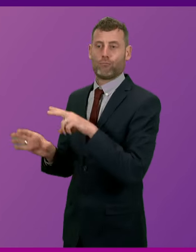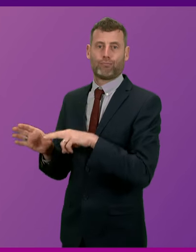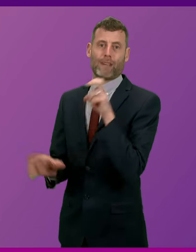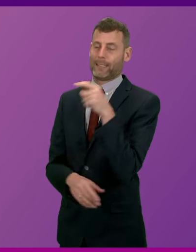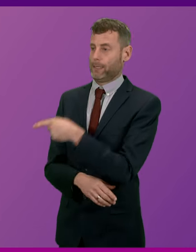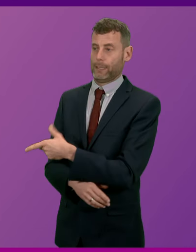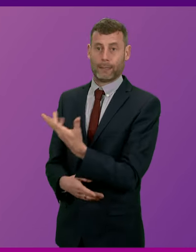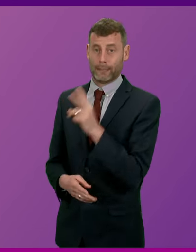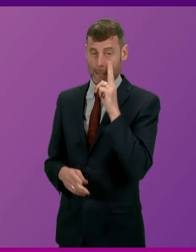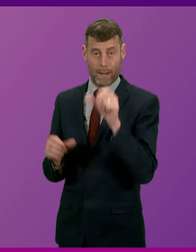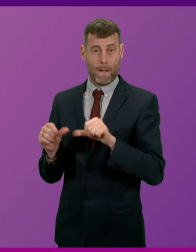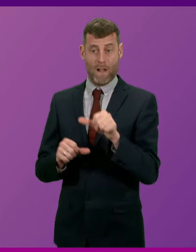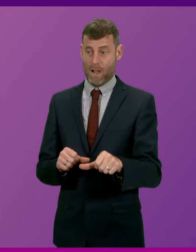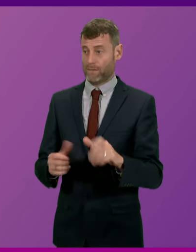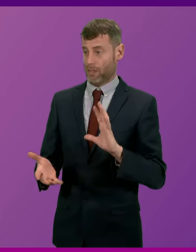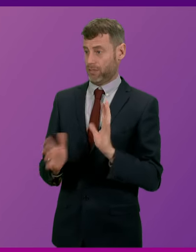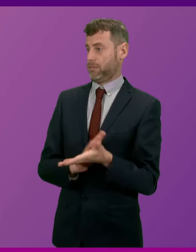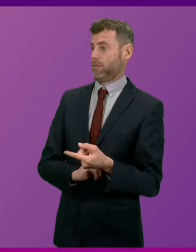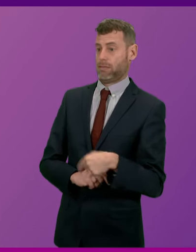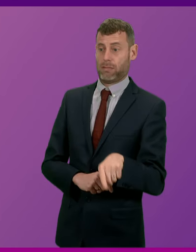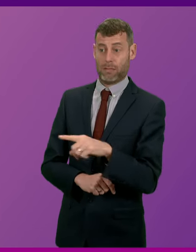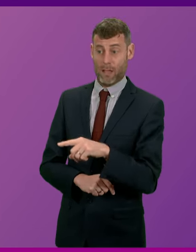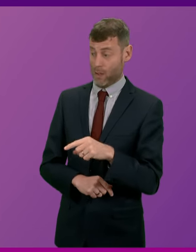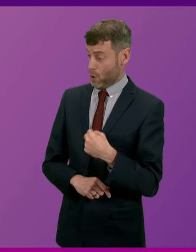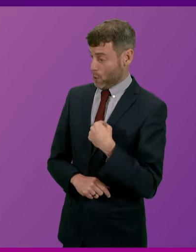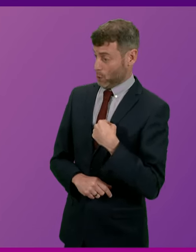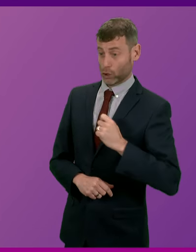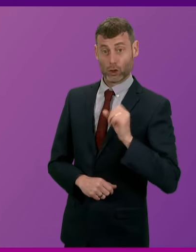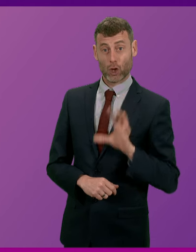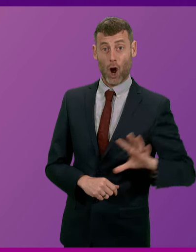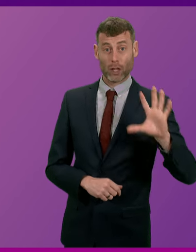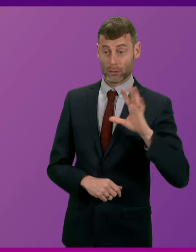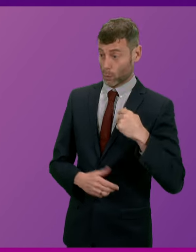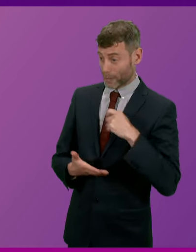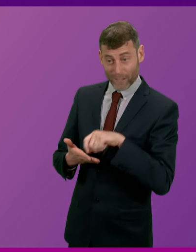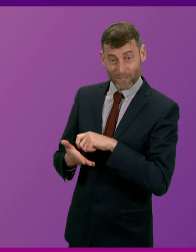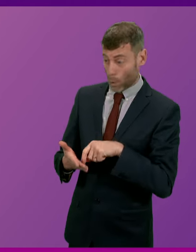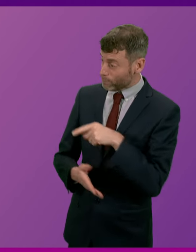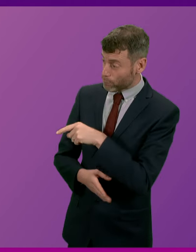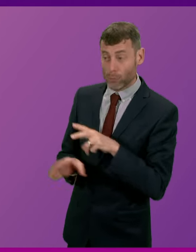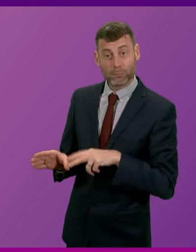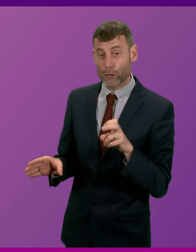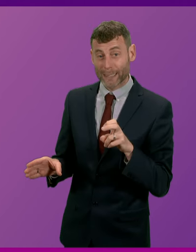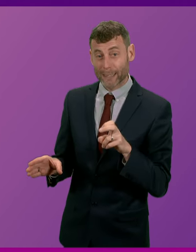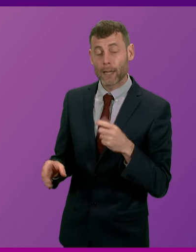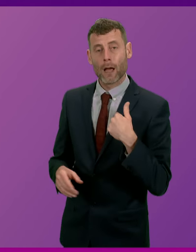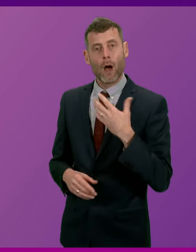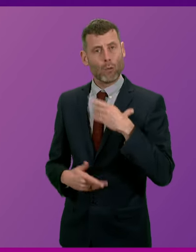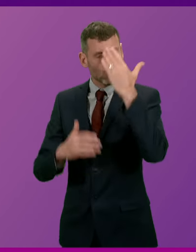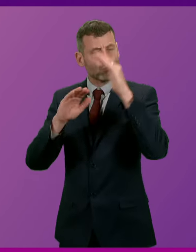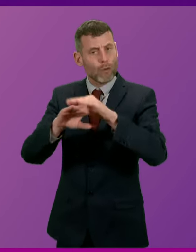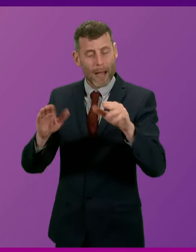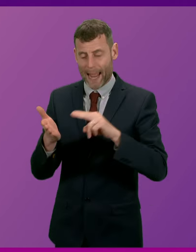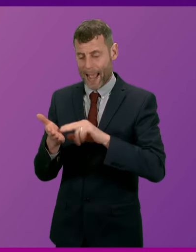of course, that the people of Scotland simply did not vote for. I do however want to reassure and reiterate to members that NHS